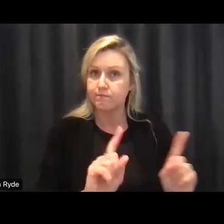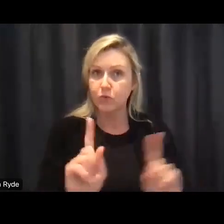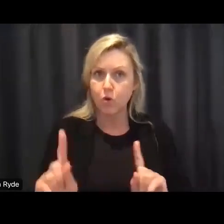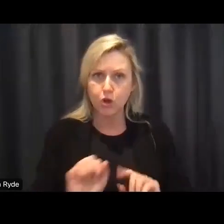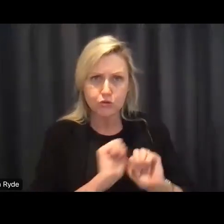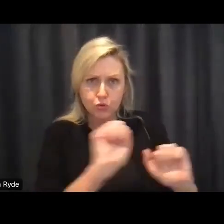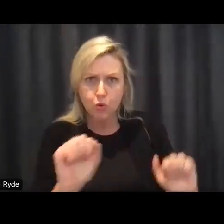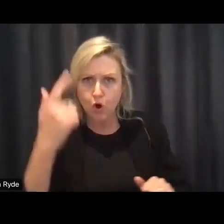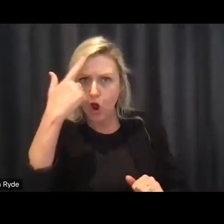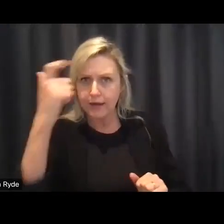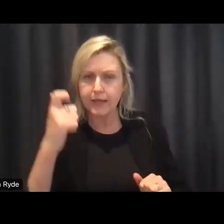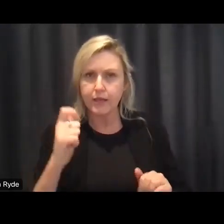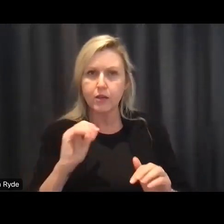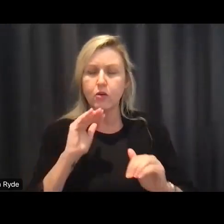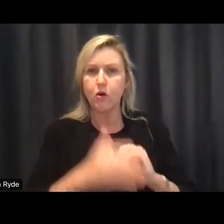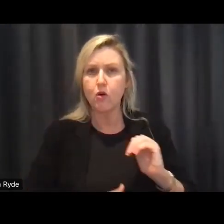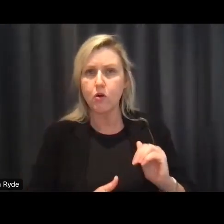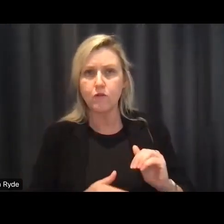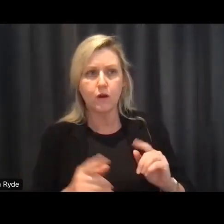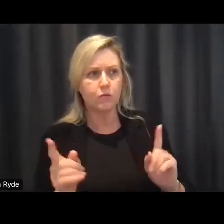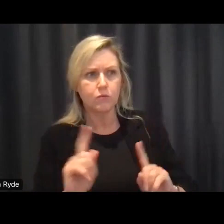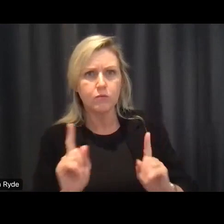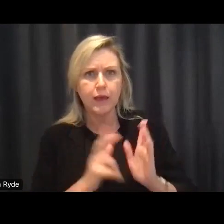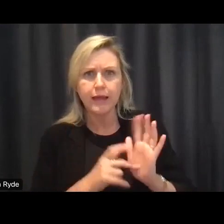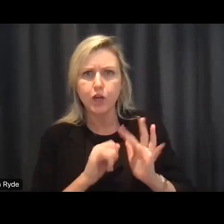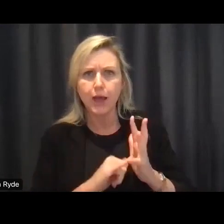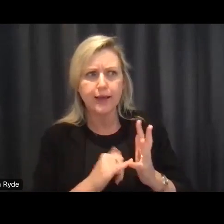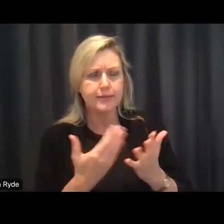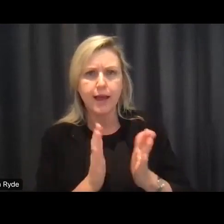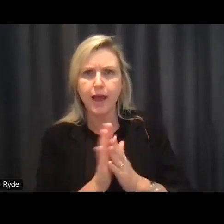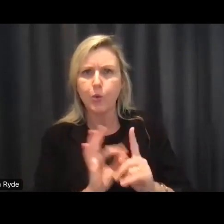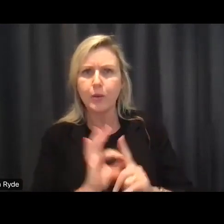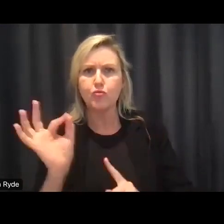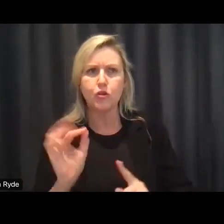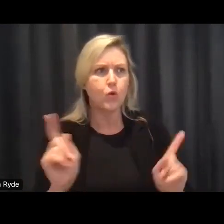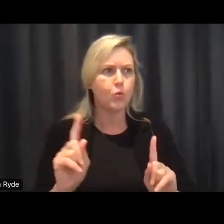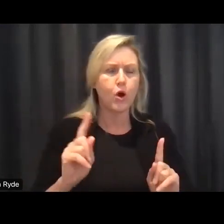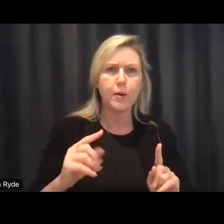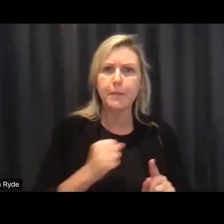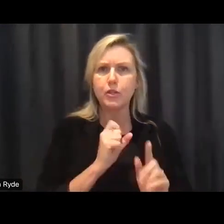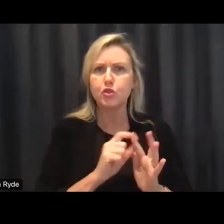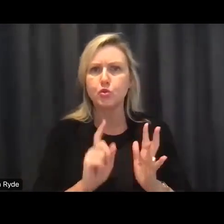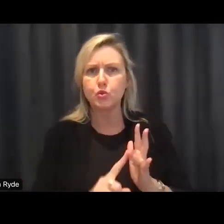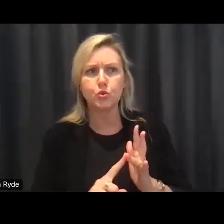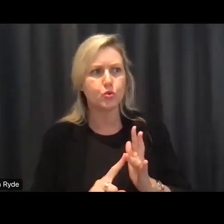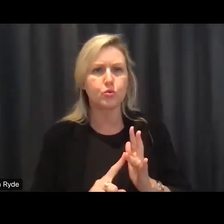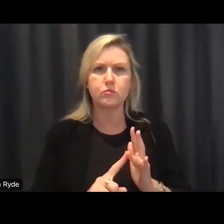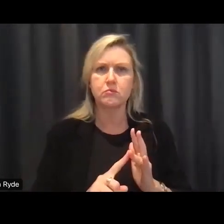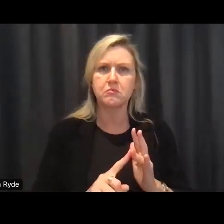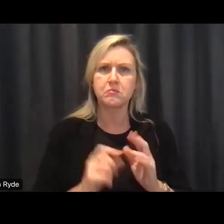about what needs to happen now to ensure that the scheme delivers